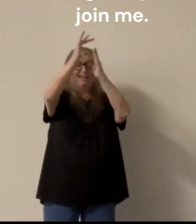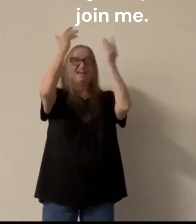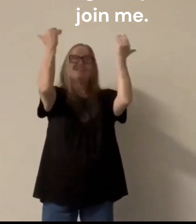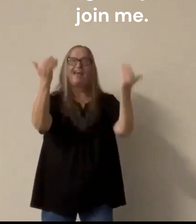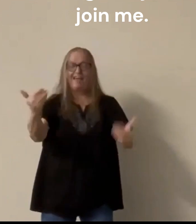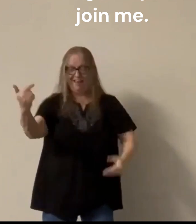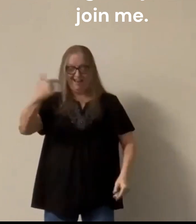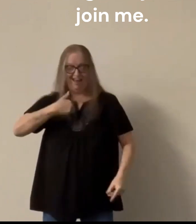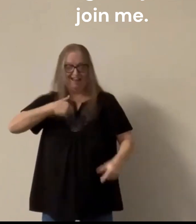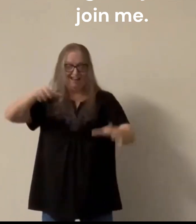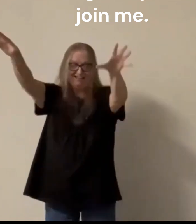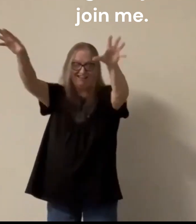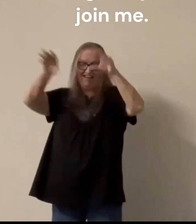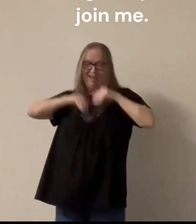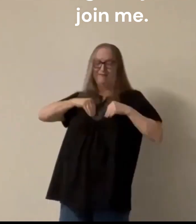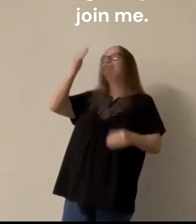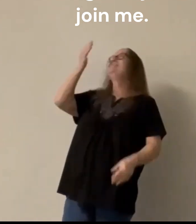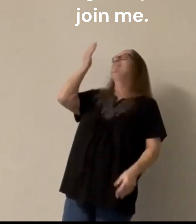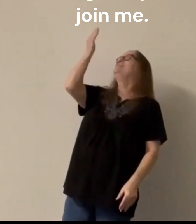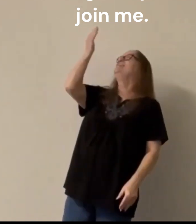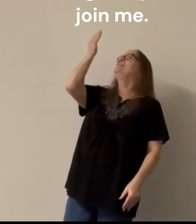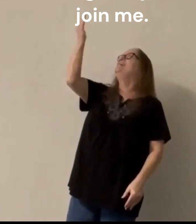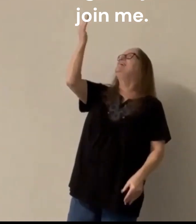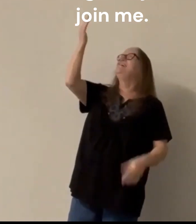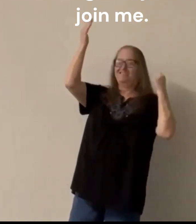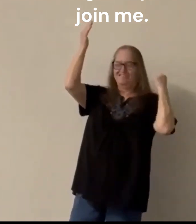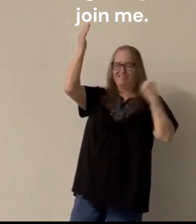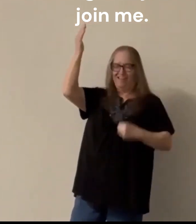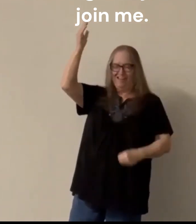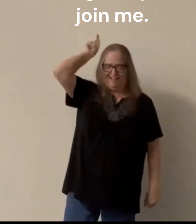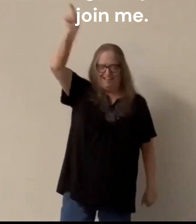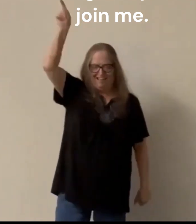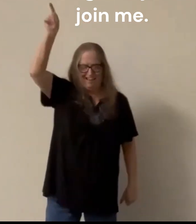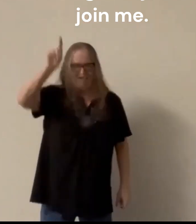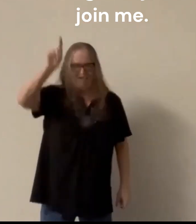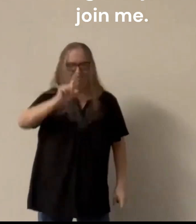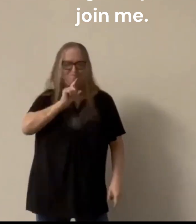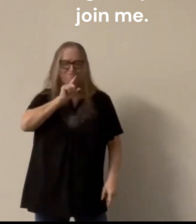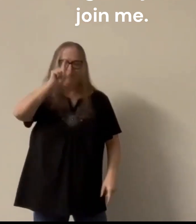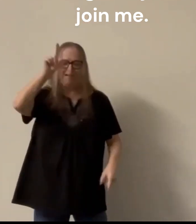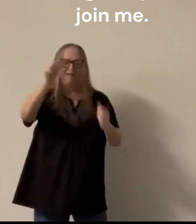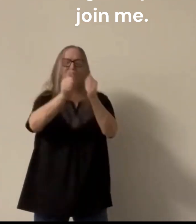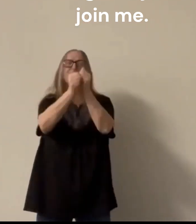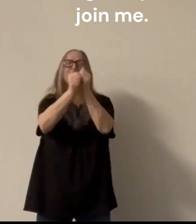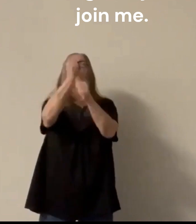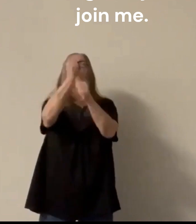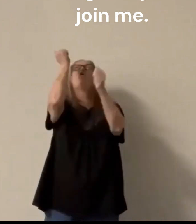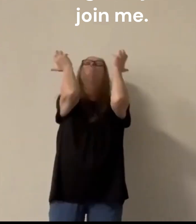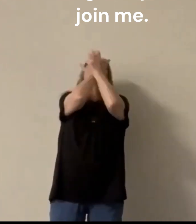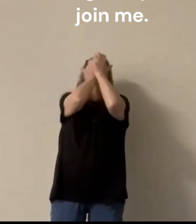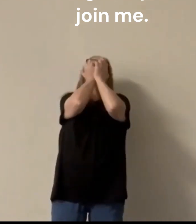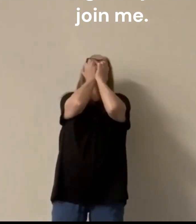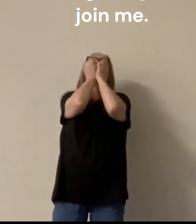I think I've misjudged him. There's more true kindness in him than I can give him credit for. Is there? I think so.